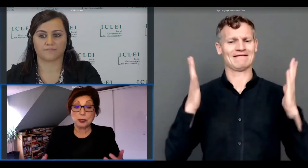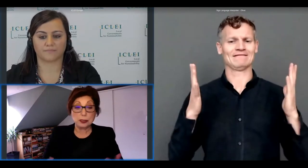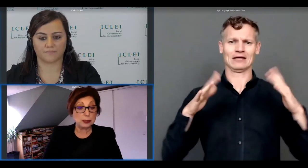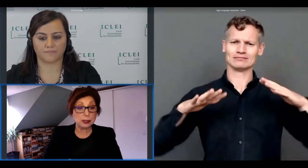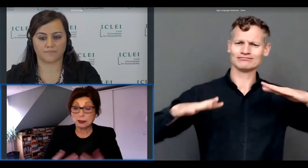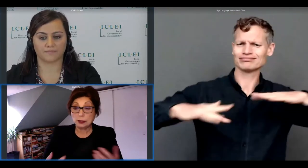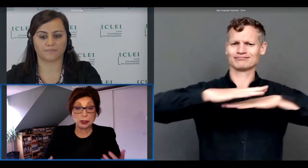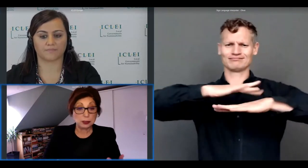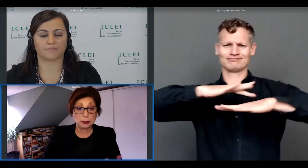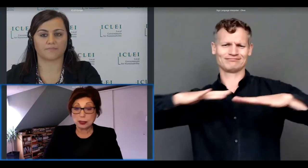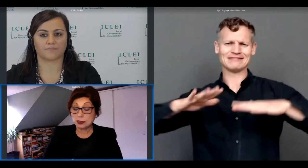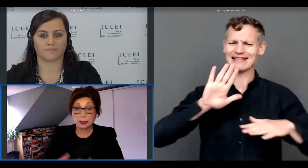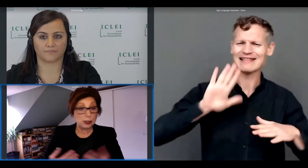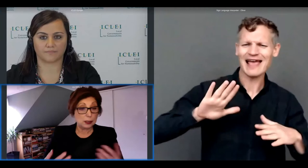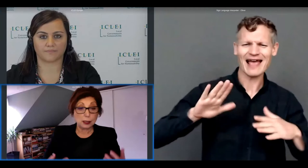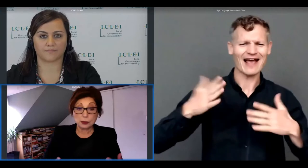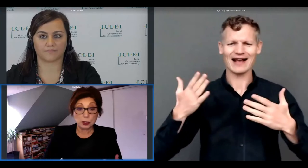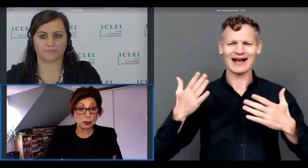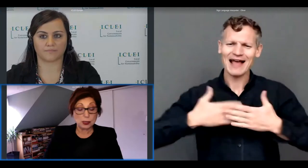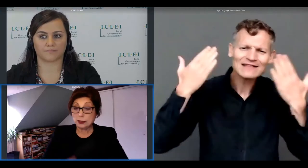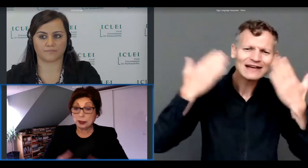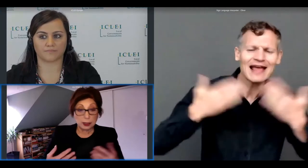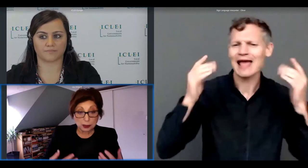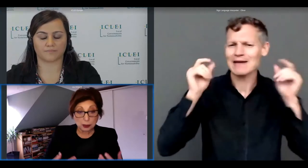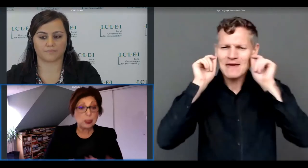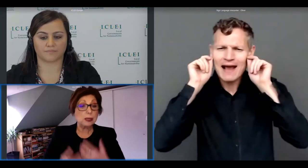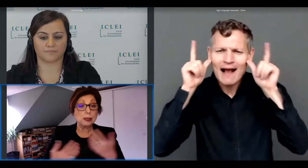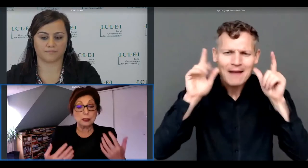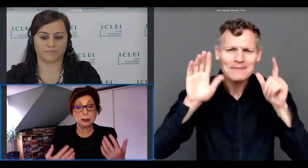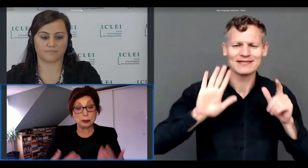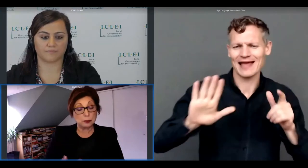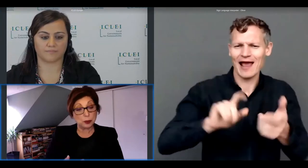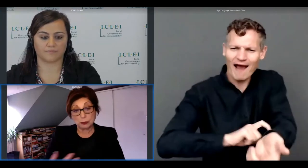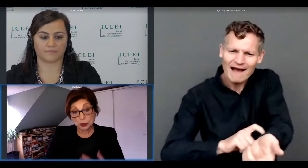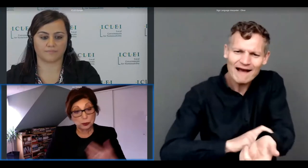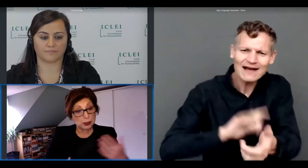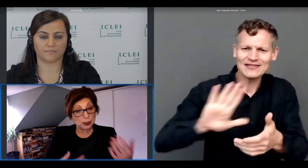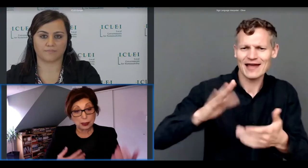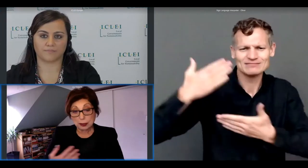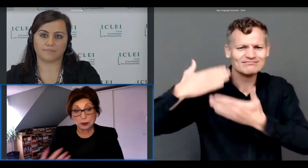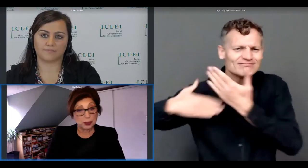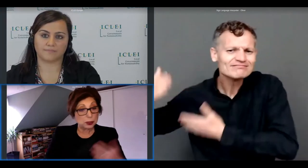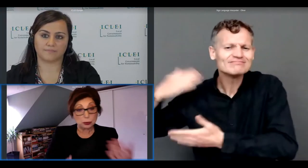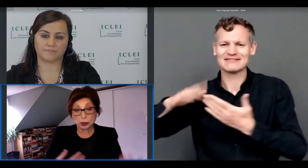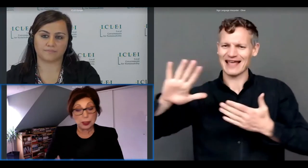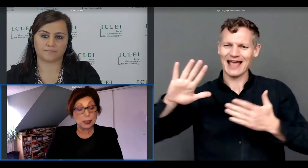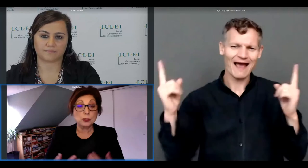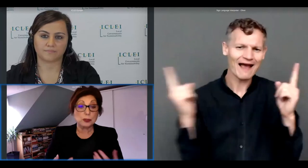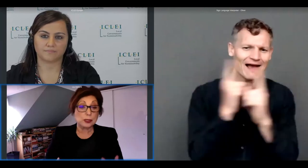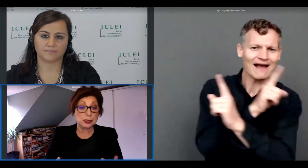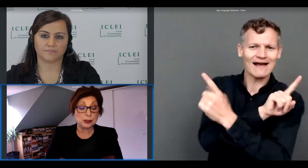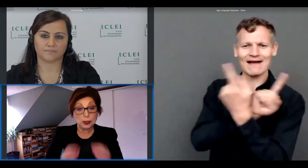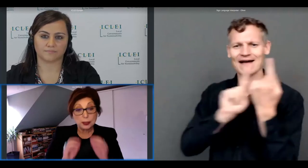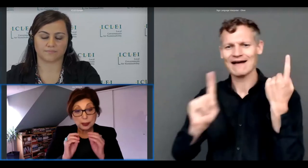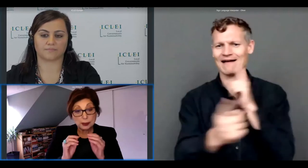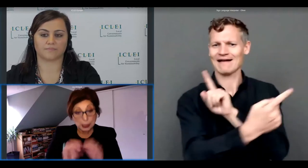routines their histories their cultures their intermingling of of rituals and lives and social networks